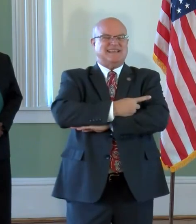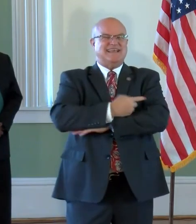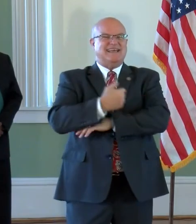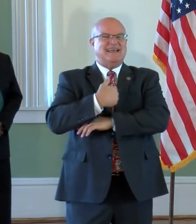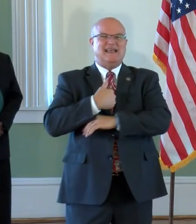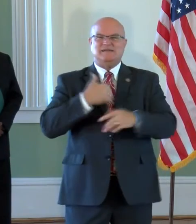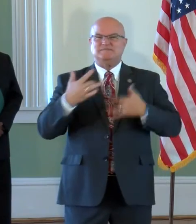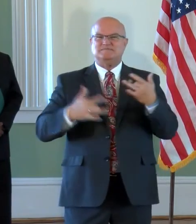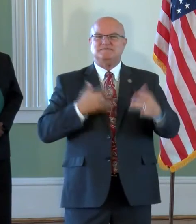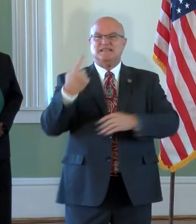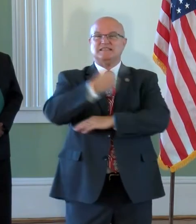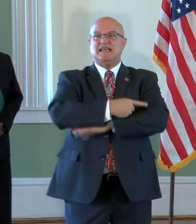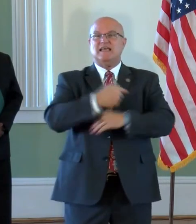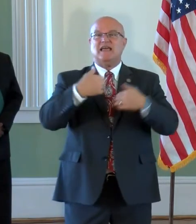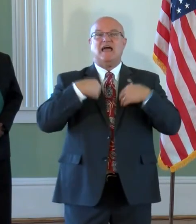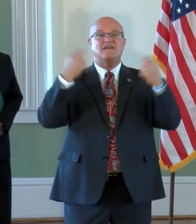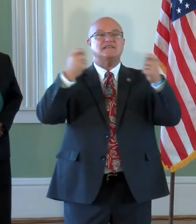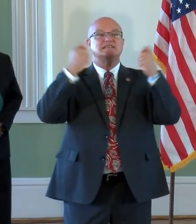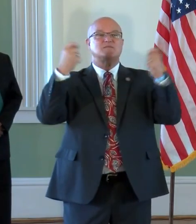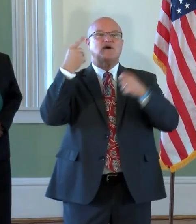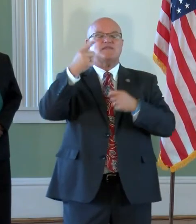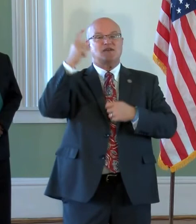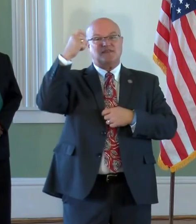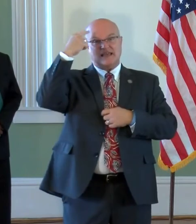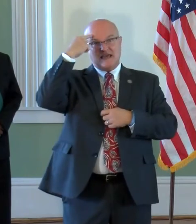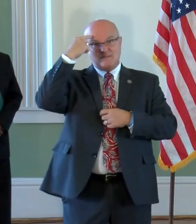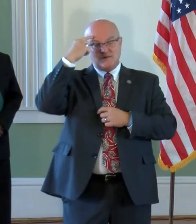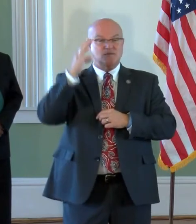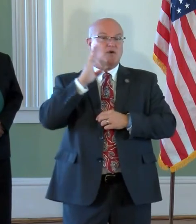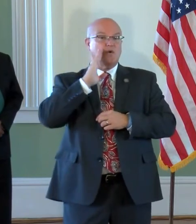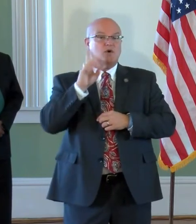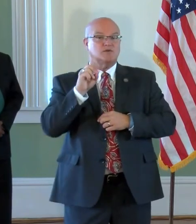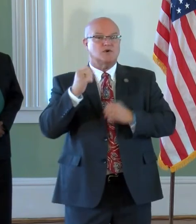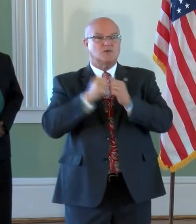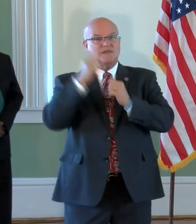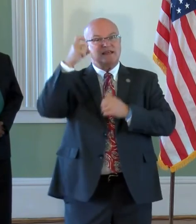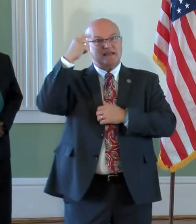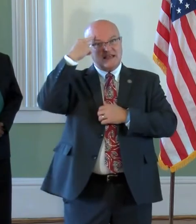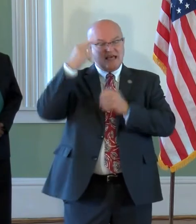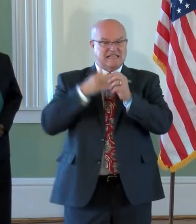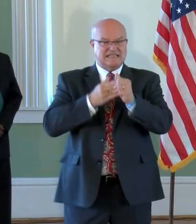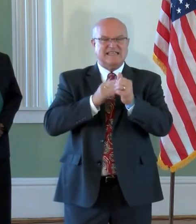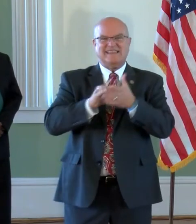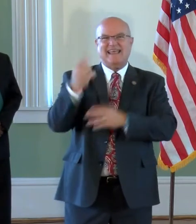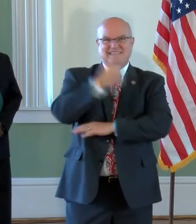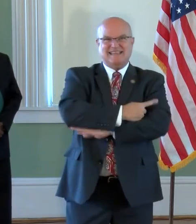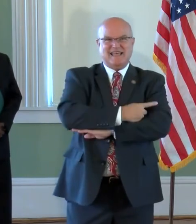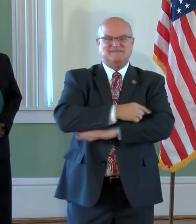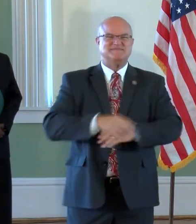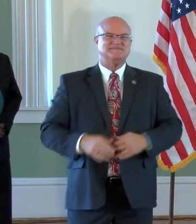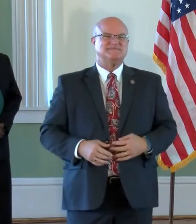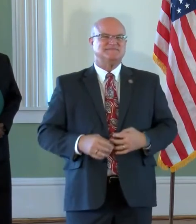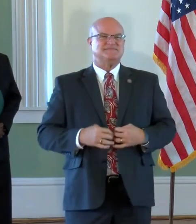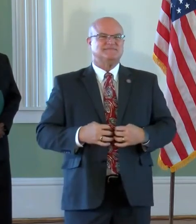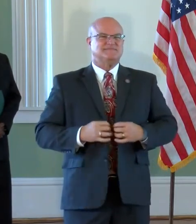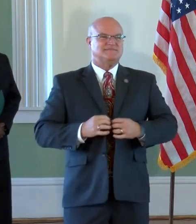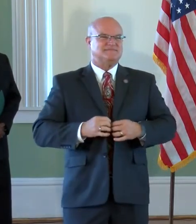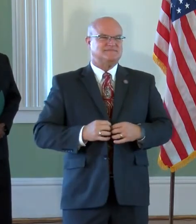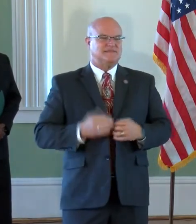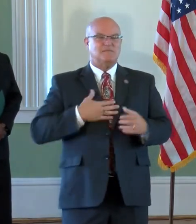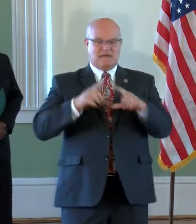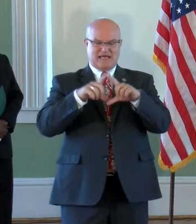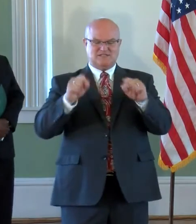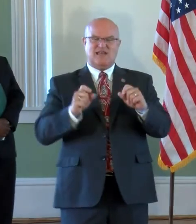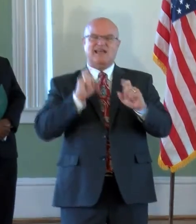till the day that we have the ceremony at the Capitol. And we're going to do it with Governor Hutchison leading that day. Shane, here's my check.